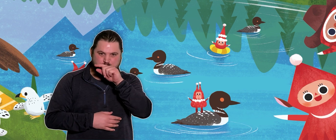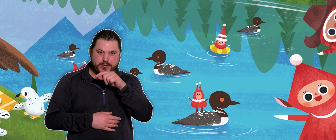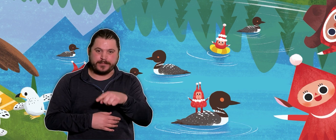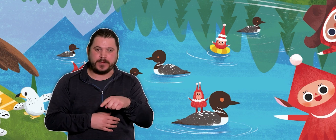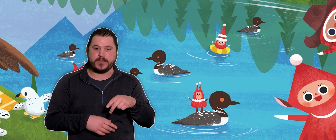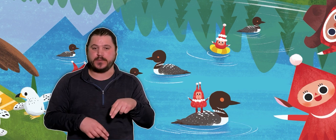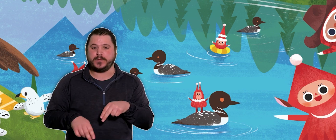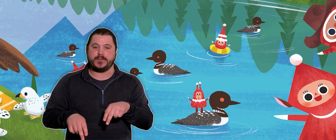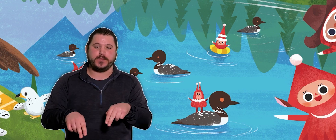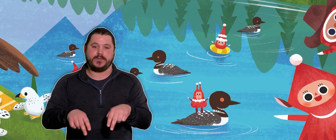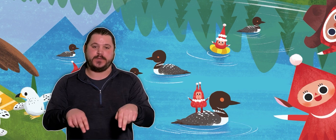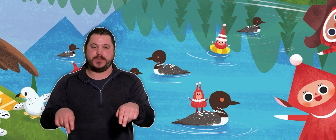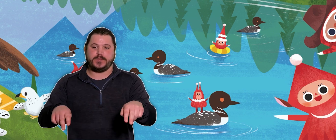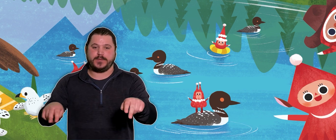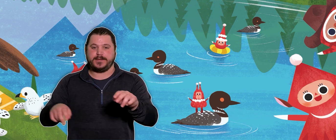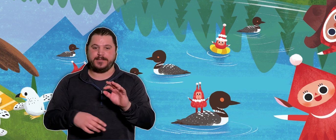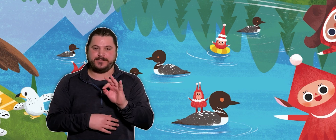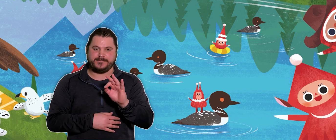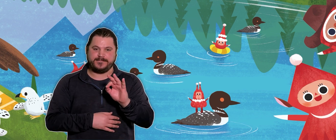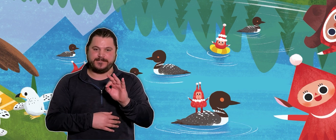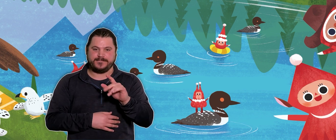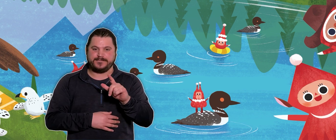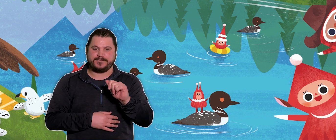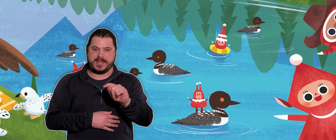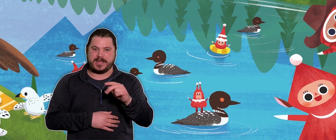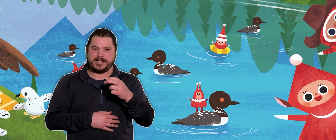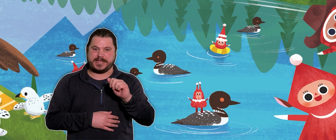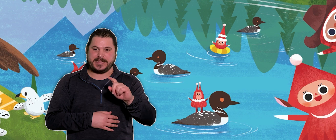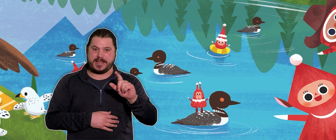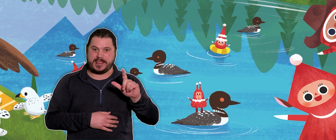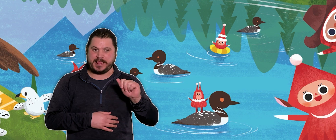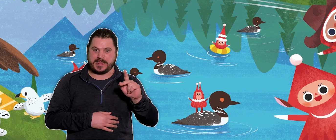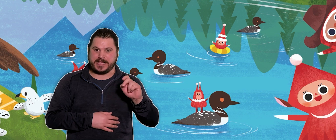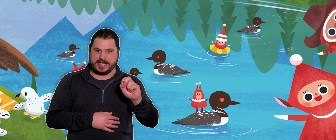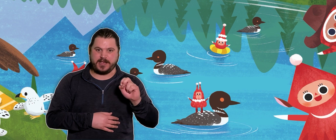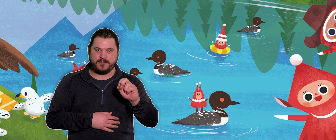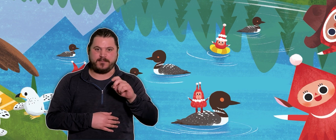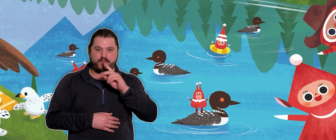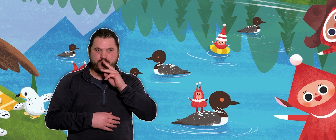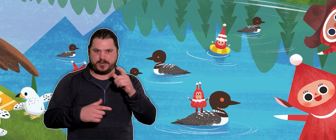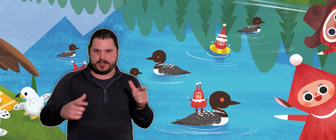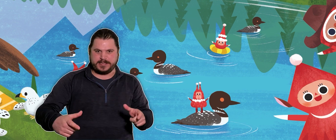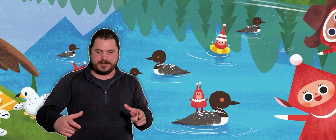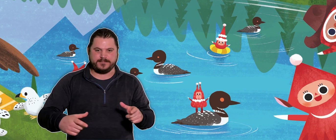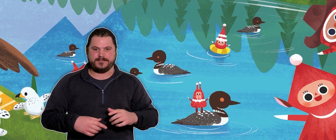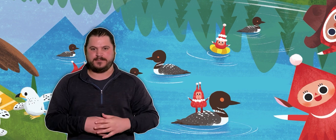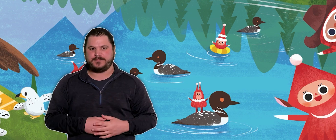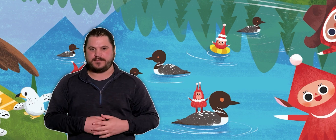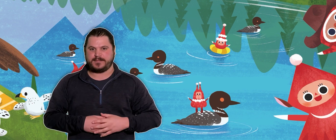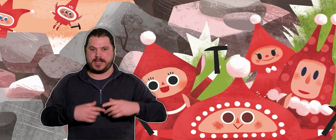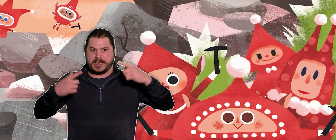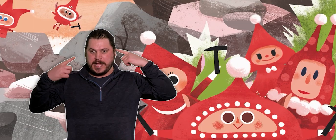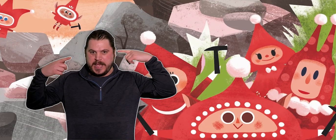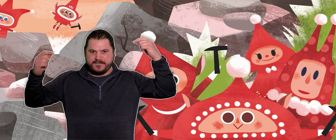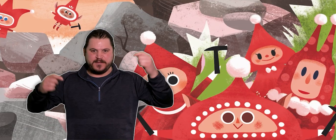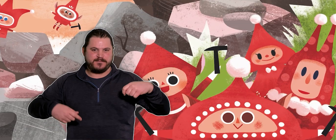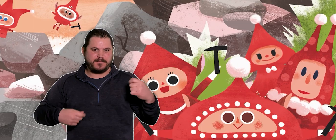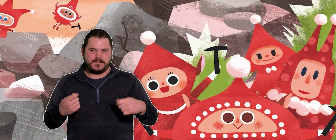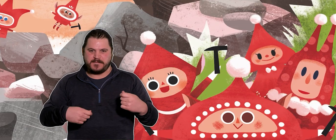while loons swam majestically around Flathead Lake. The elves tapped a tune